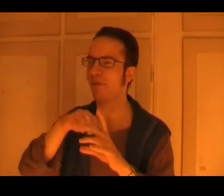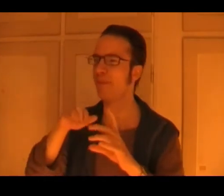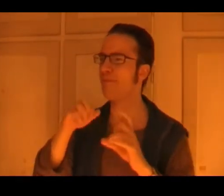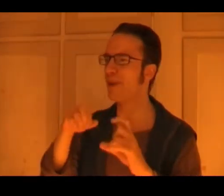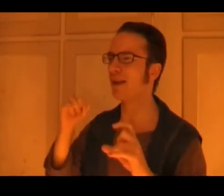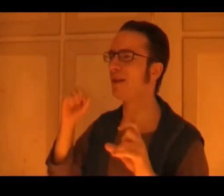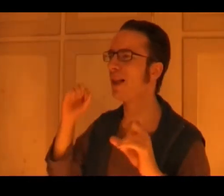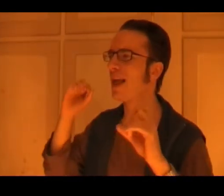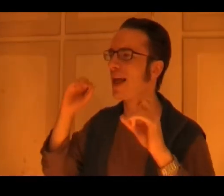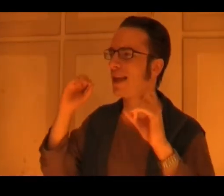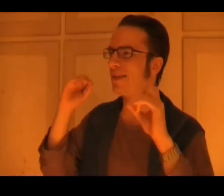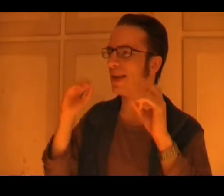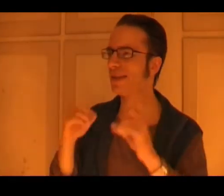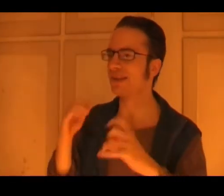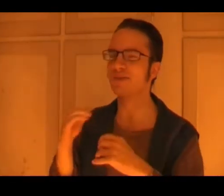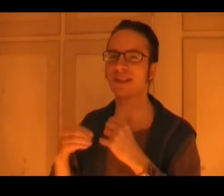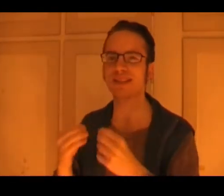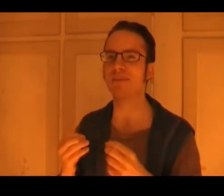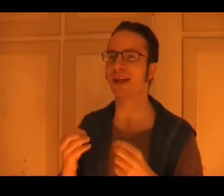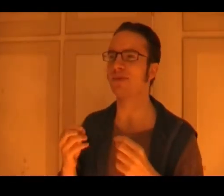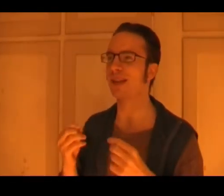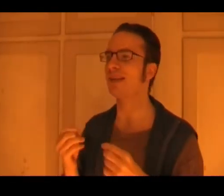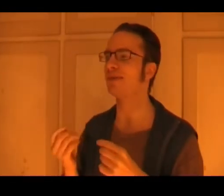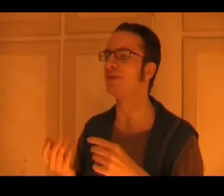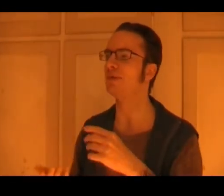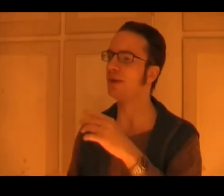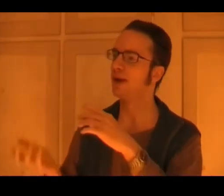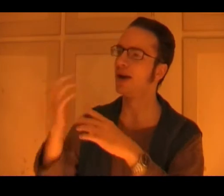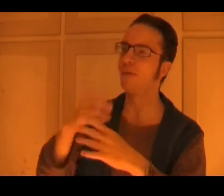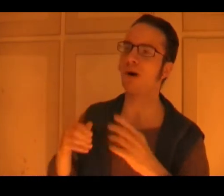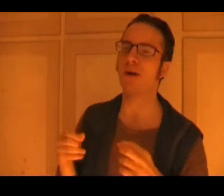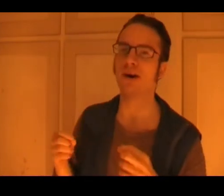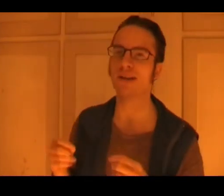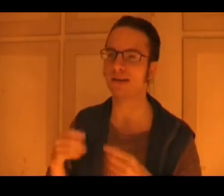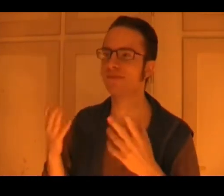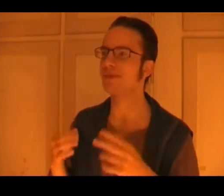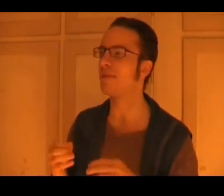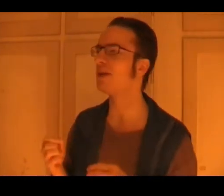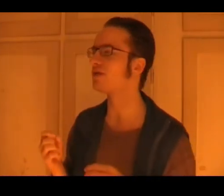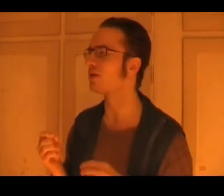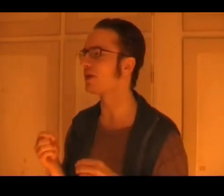metal, that doesn't really seem like it related to what went on, like, ten minutes earlier,